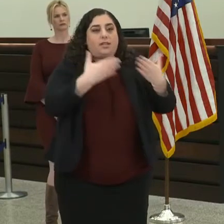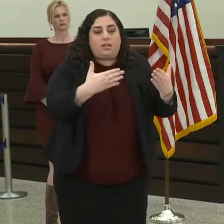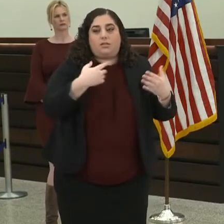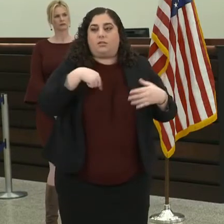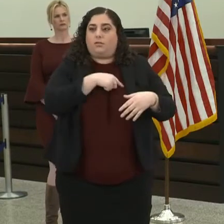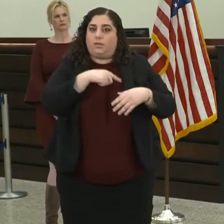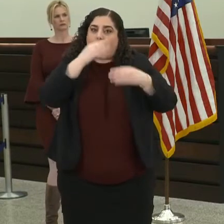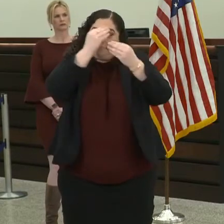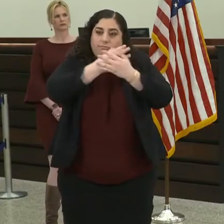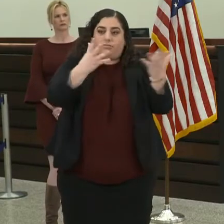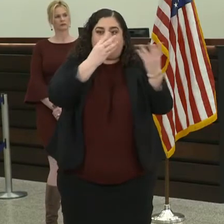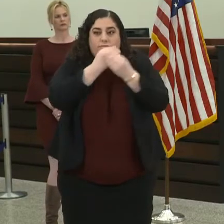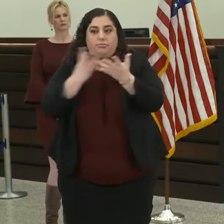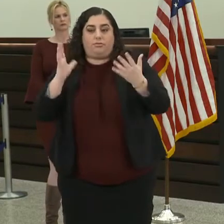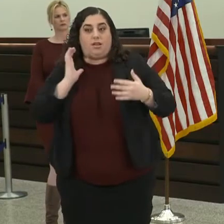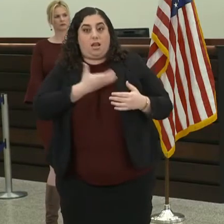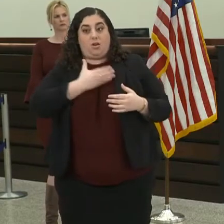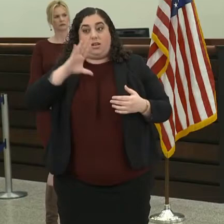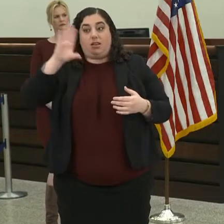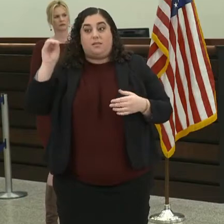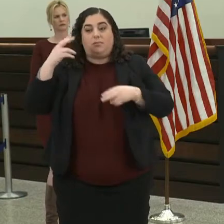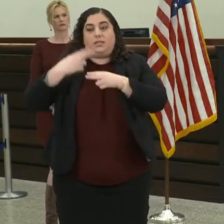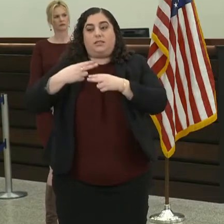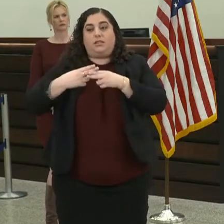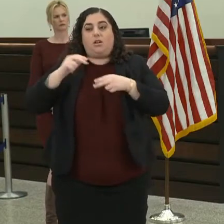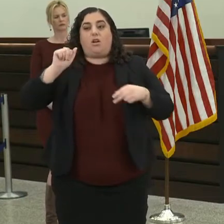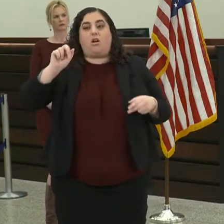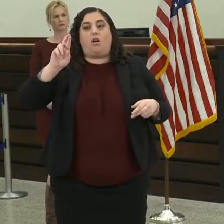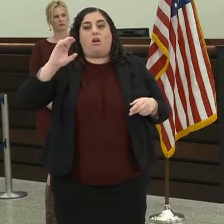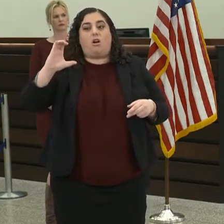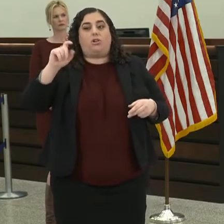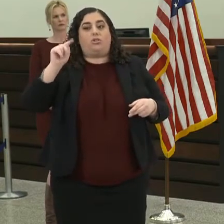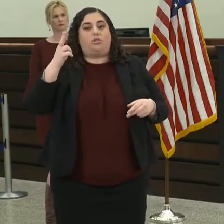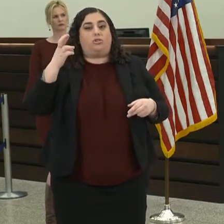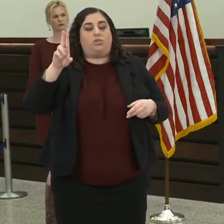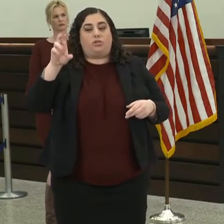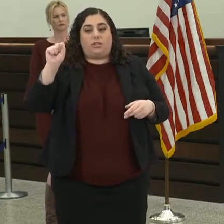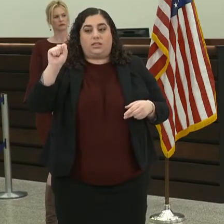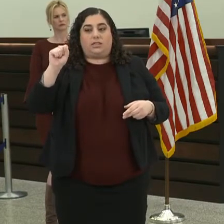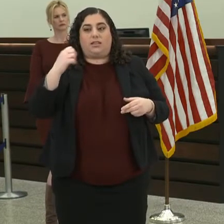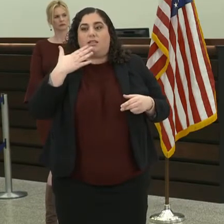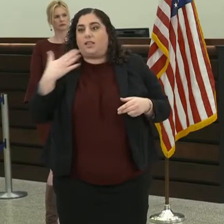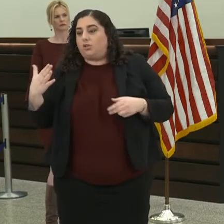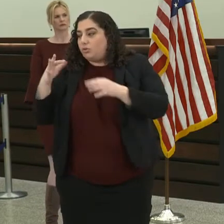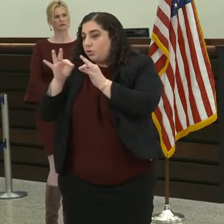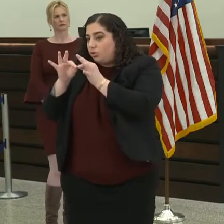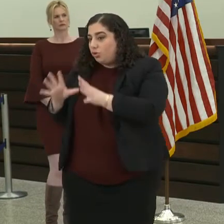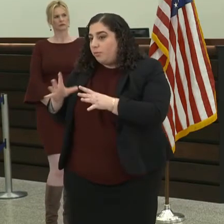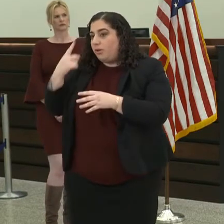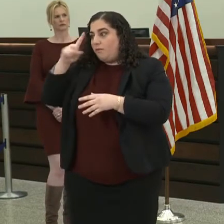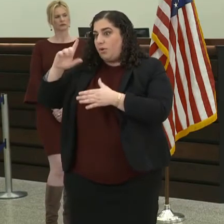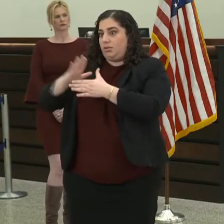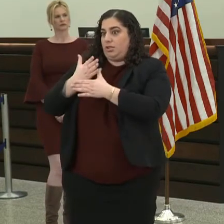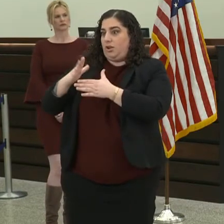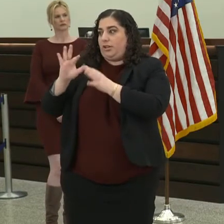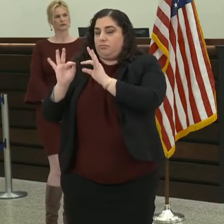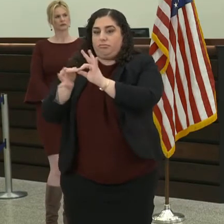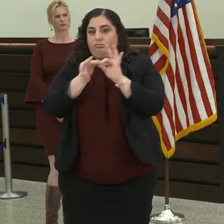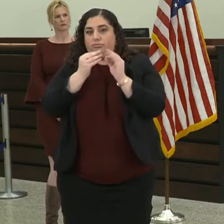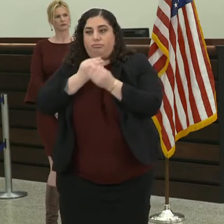about Arcturus with you and the journalists and for the interpreters helping share the story as well. Arcturus,